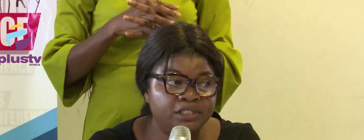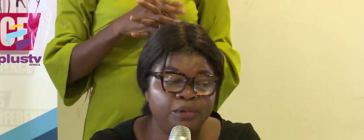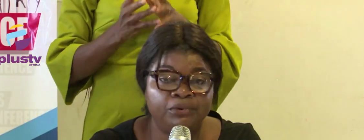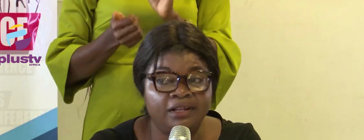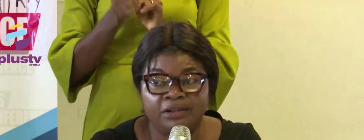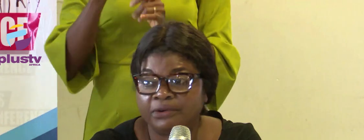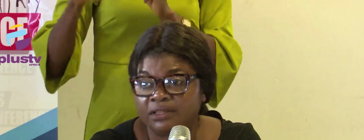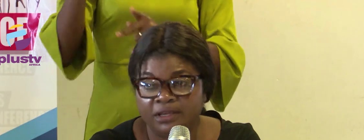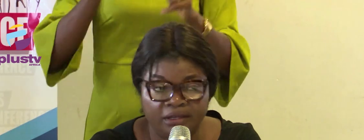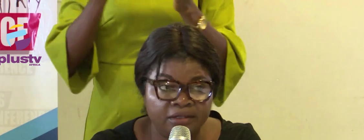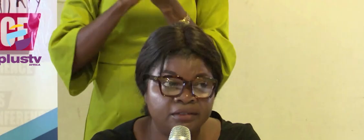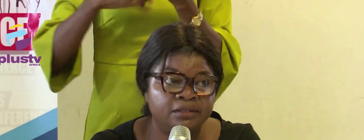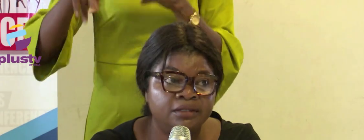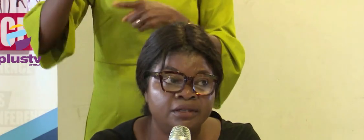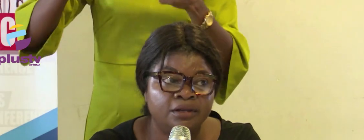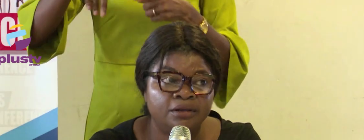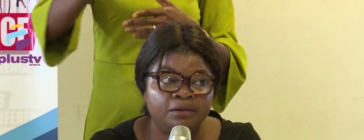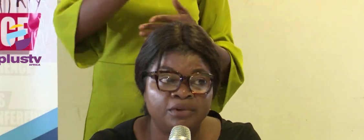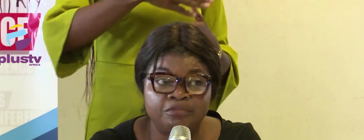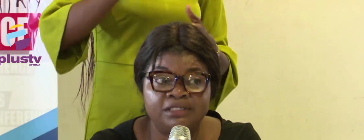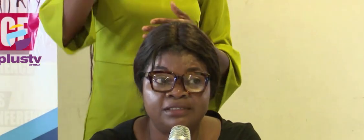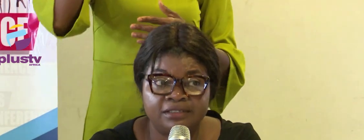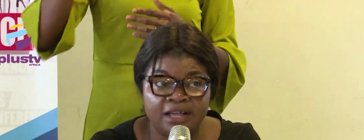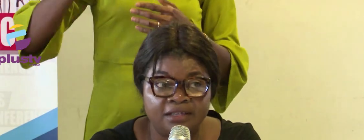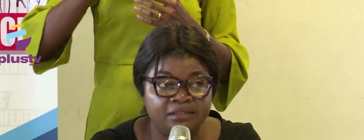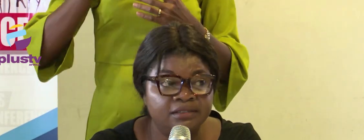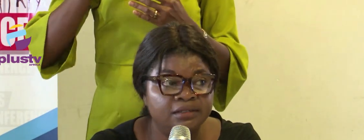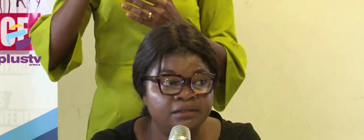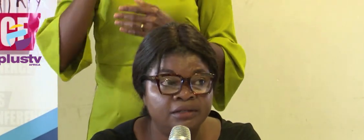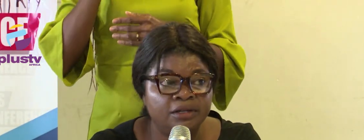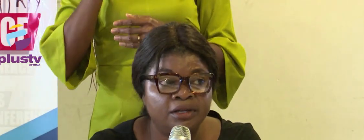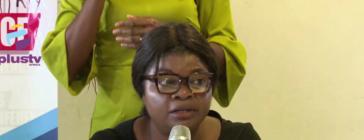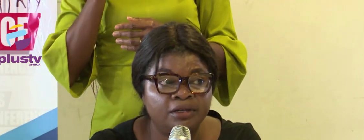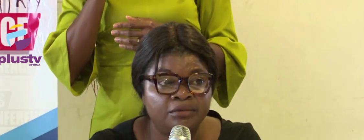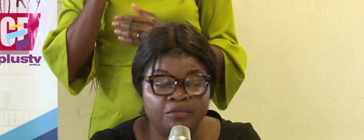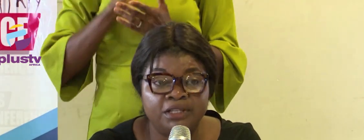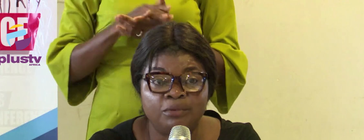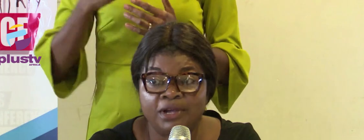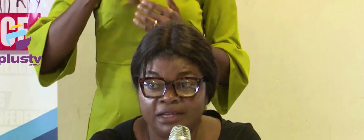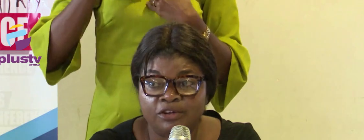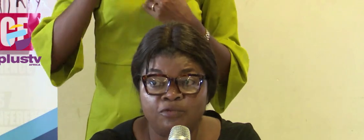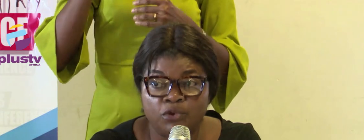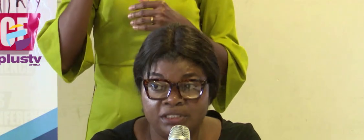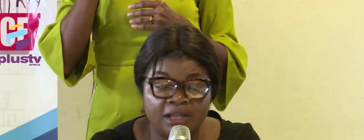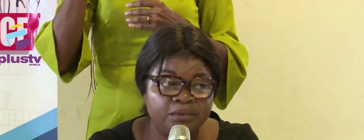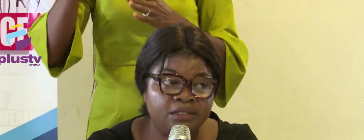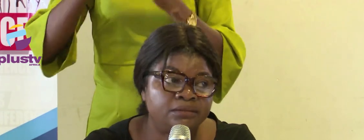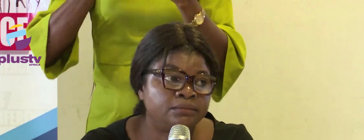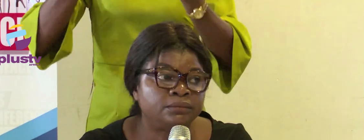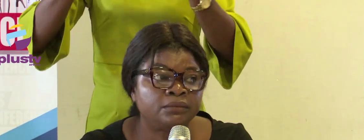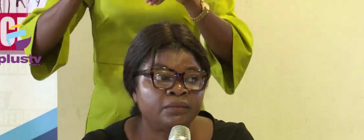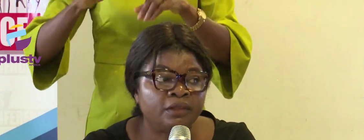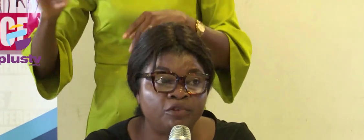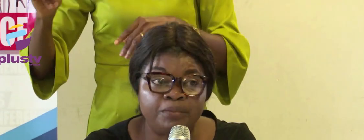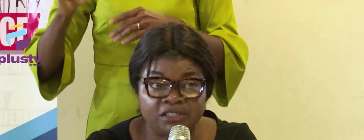Mostly people that are around here will have been sensitized. We have been aware of what is happening